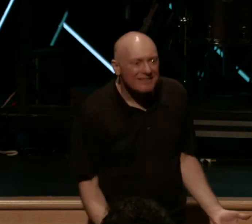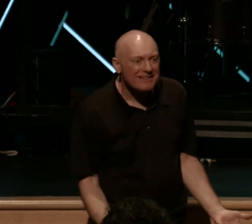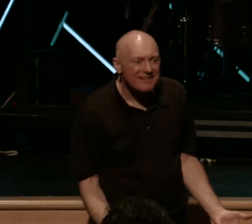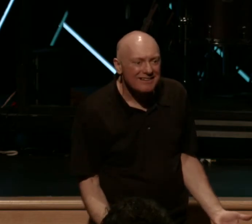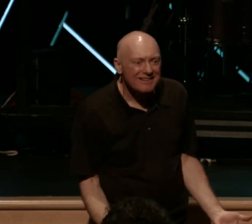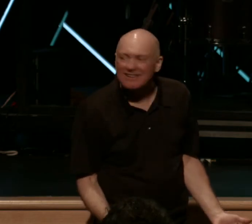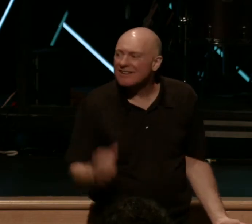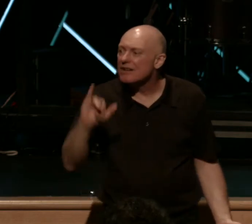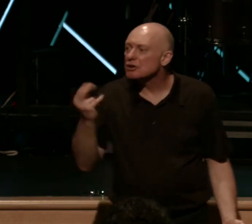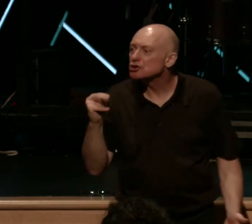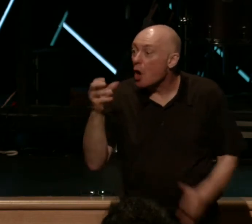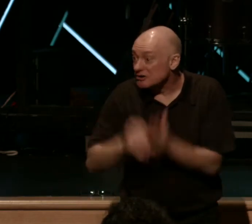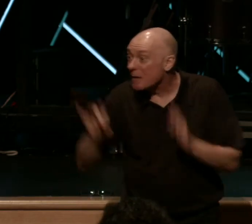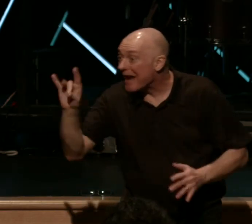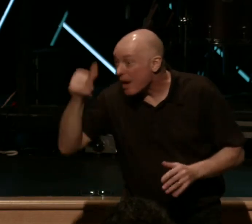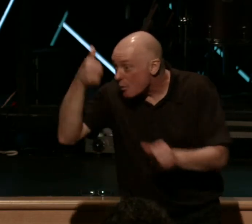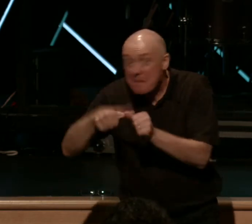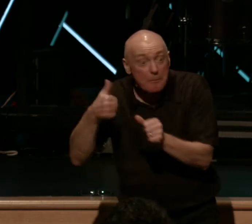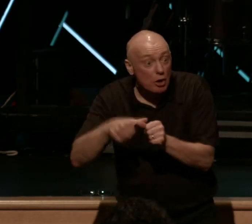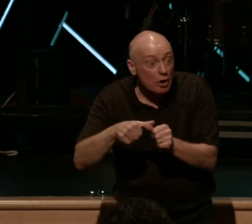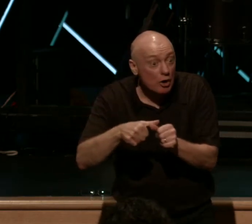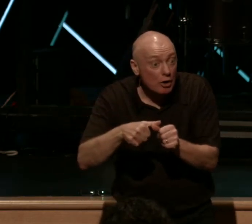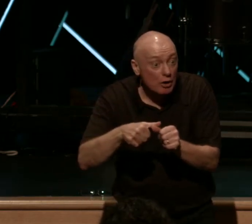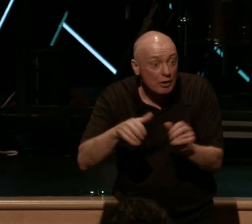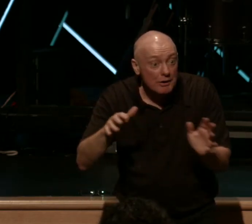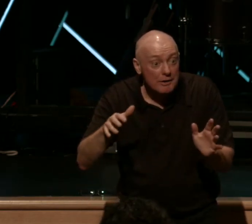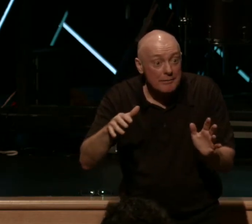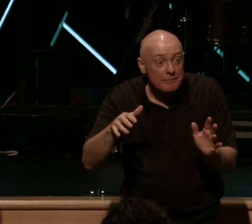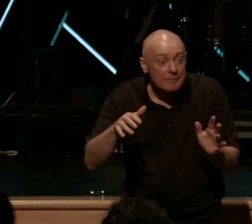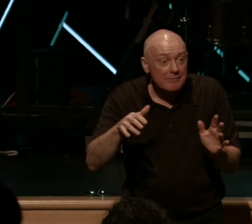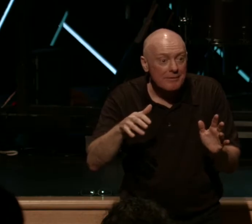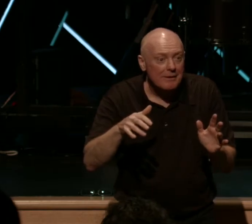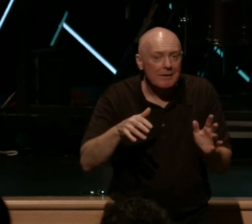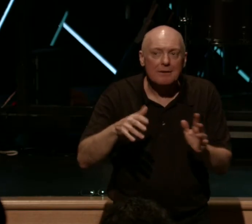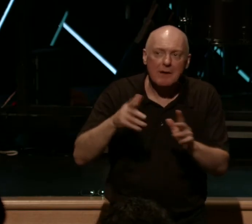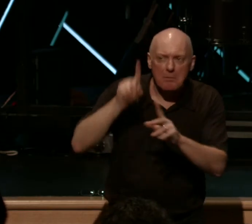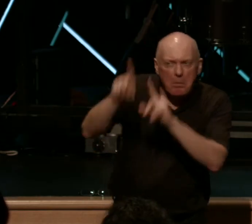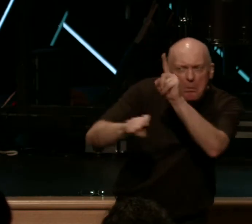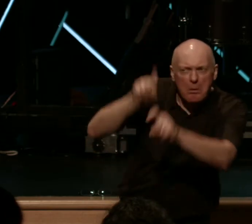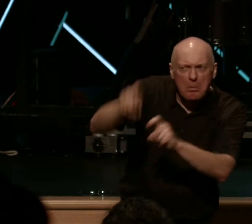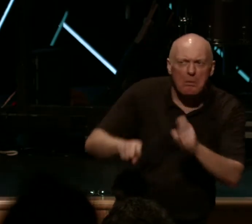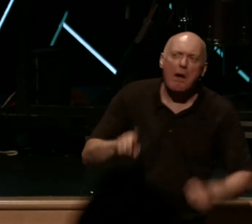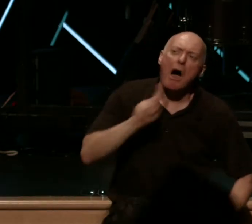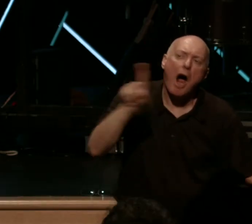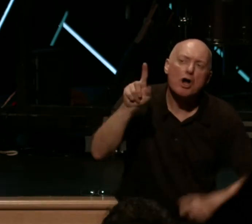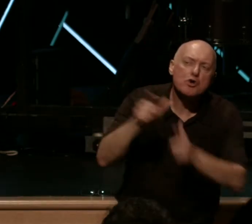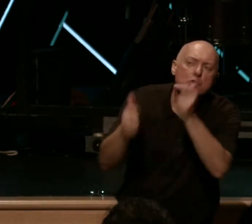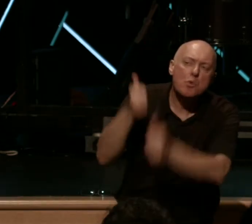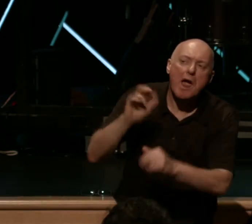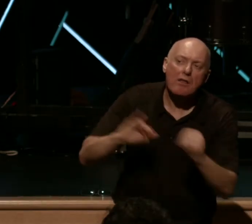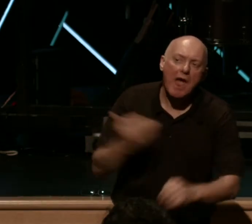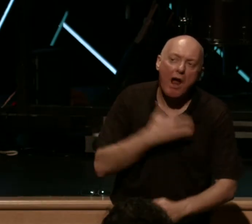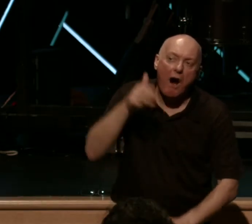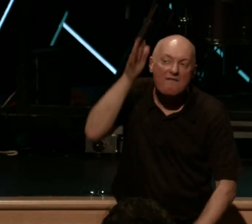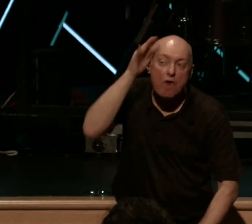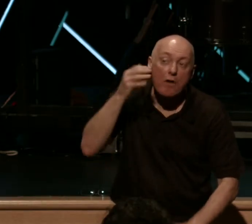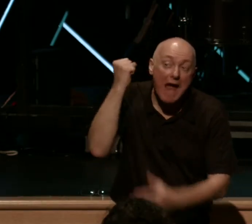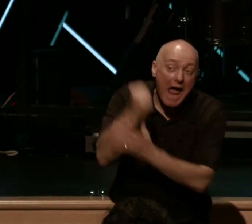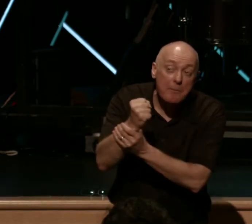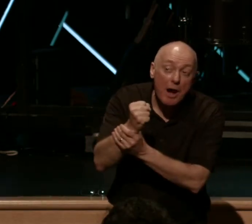John chapter 8, remember this? They're quizzing Jesus, and they're like, are you greater than our father Abraham who came before you?